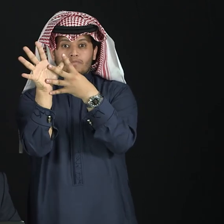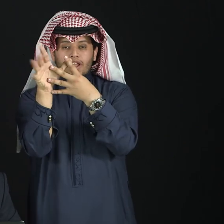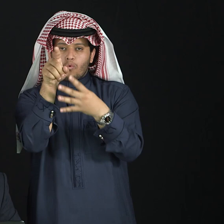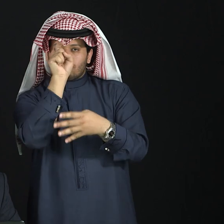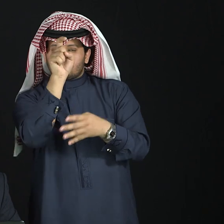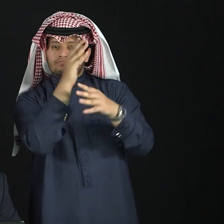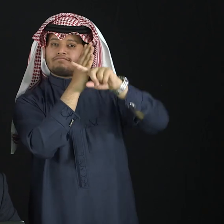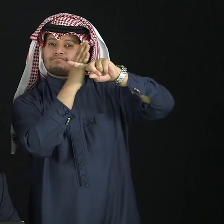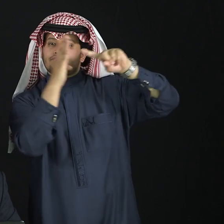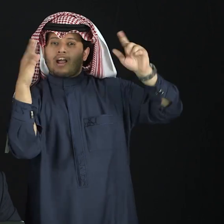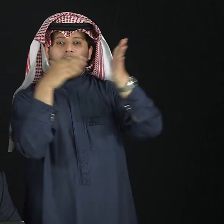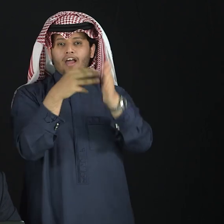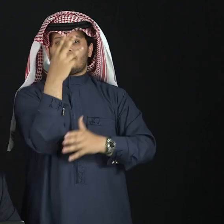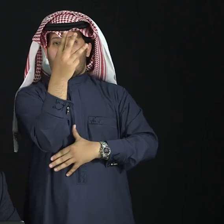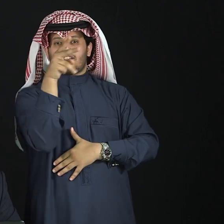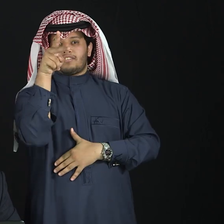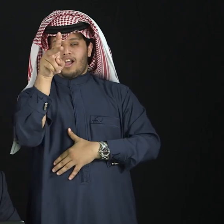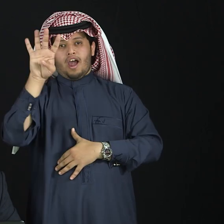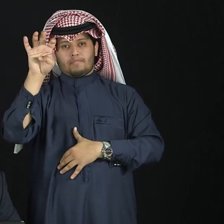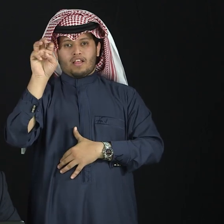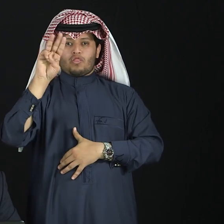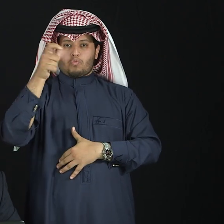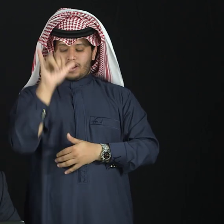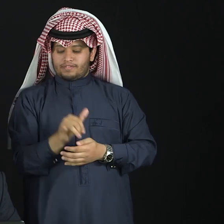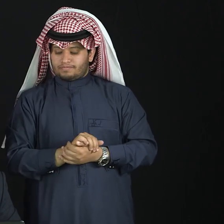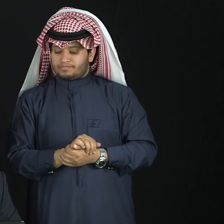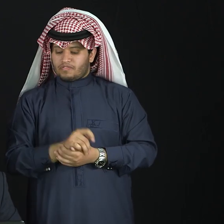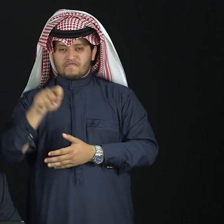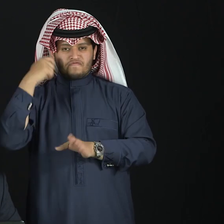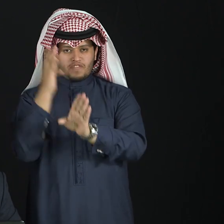down. You're going to find them yes.